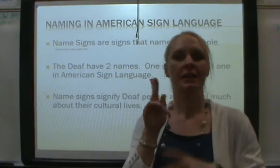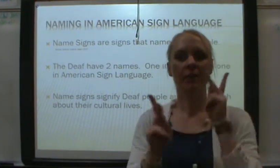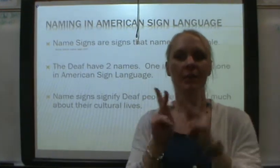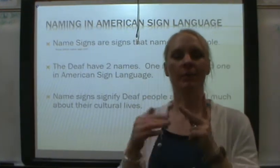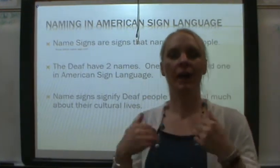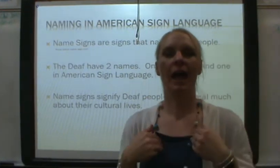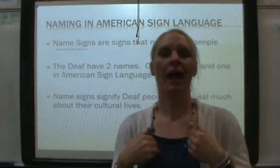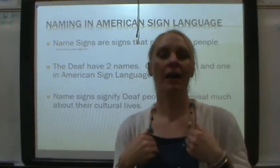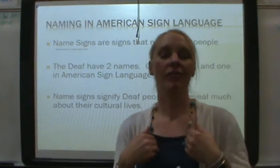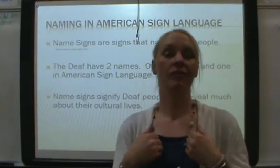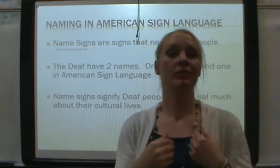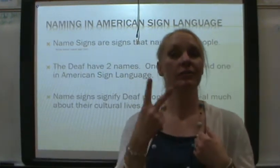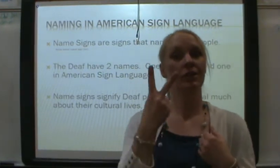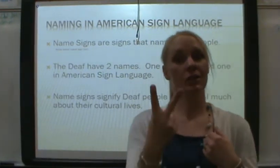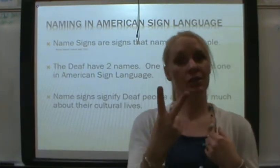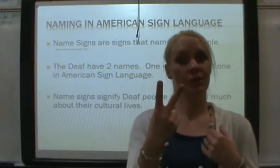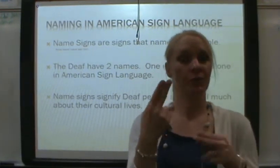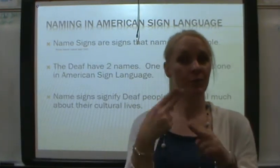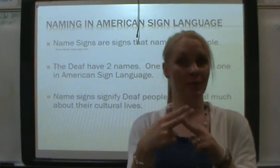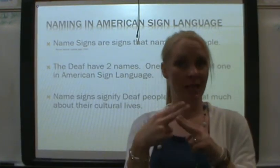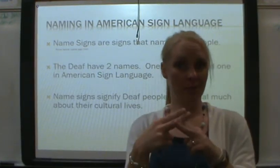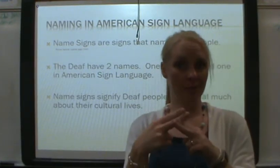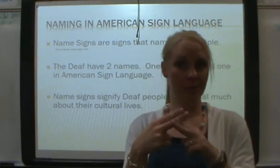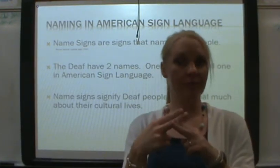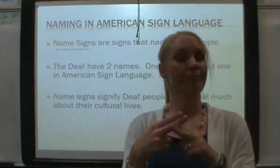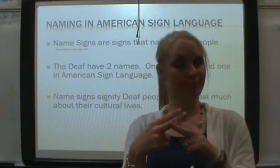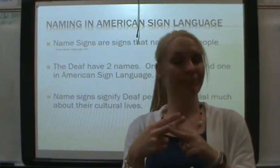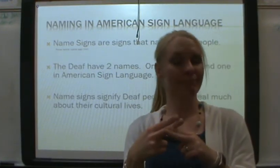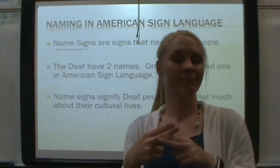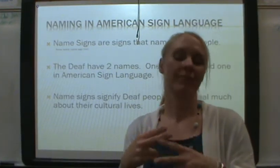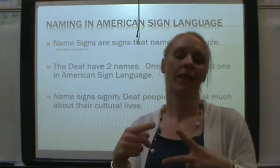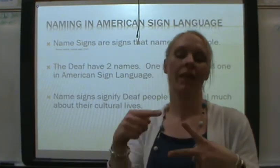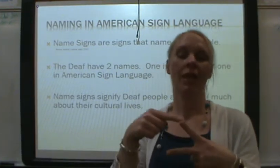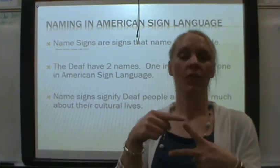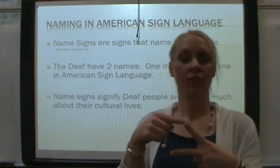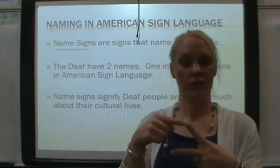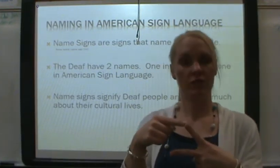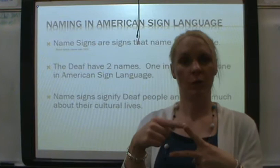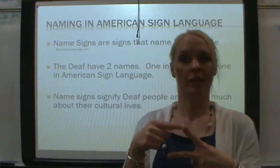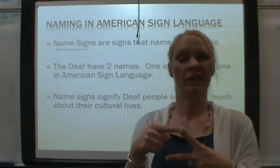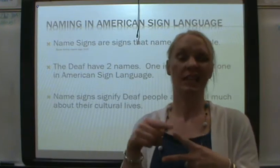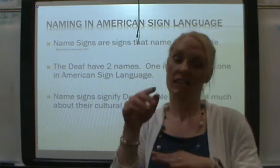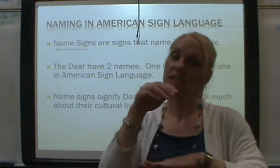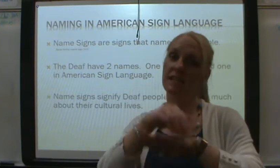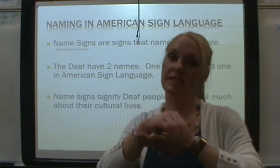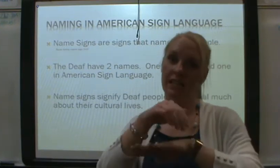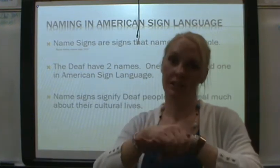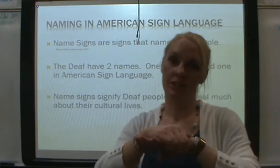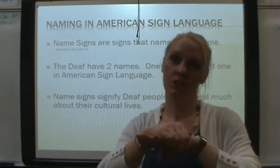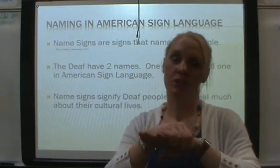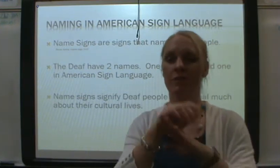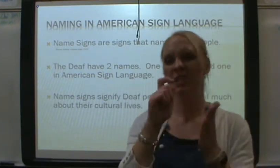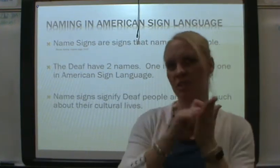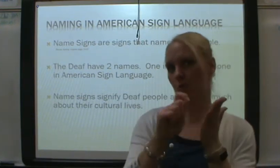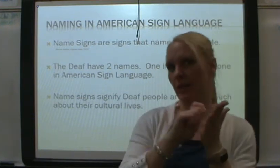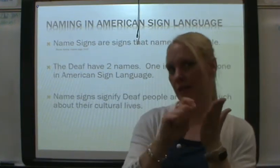Deaf people have two names. The first one is English. It's written